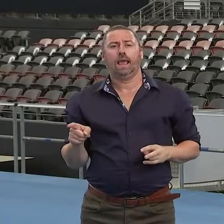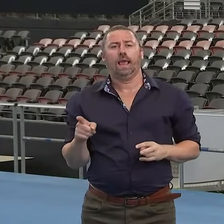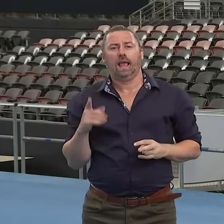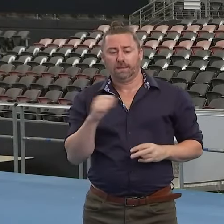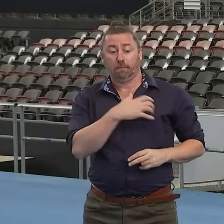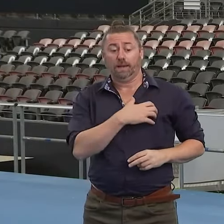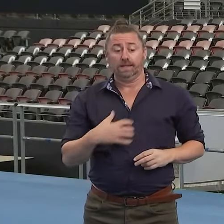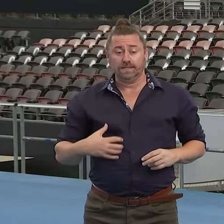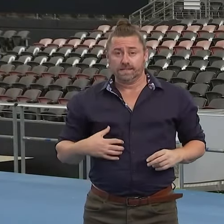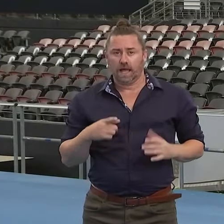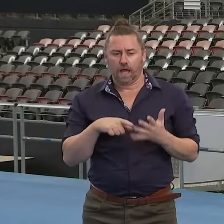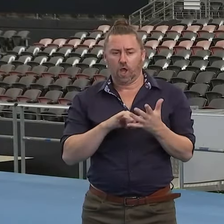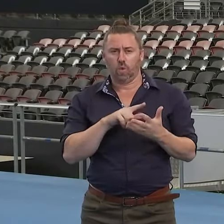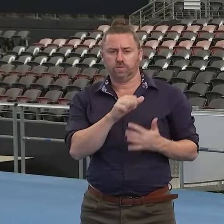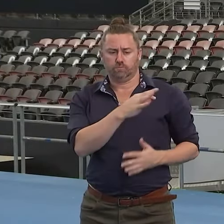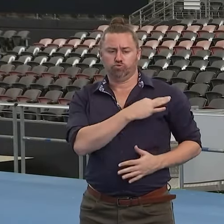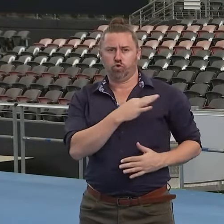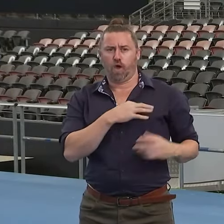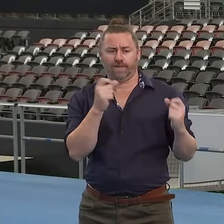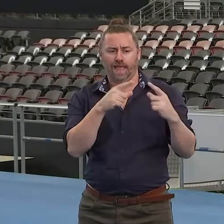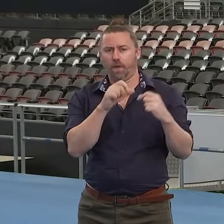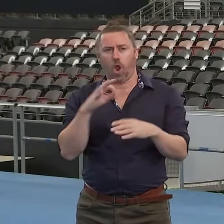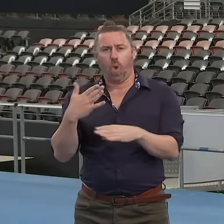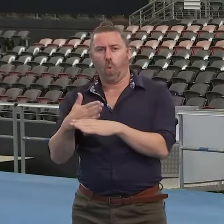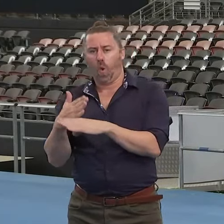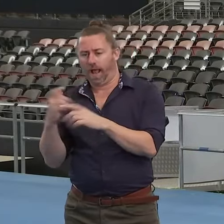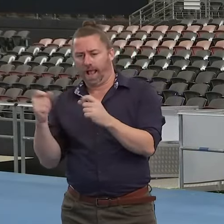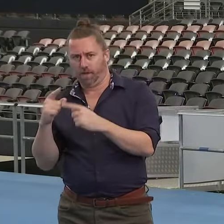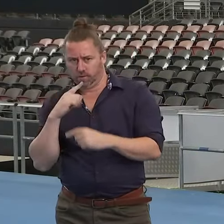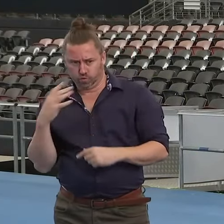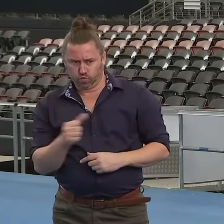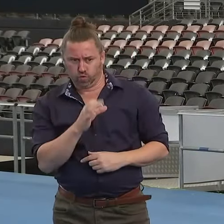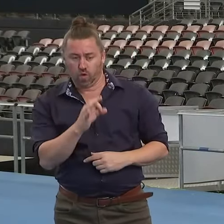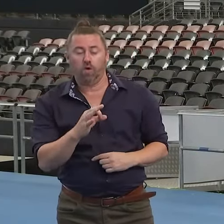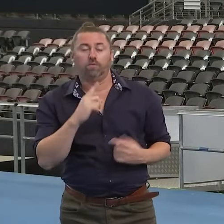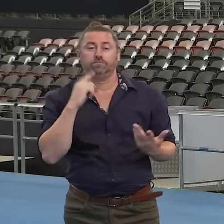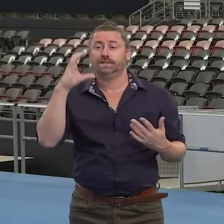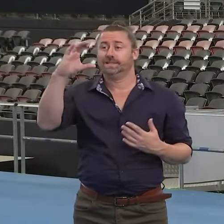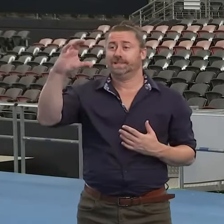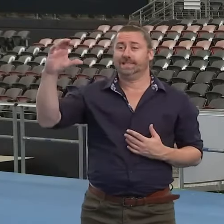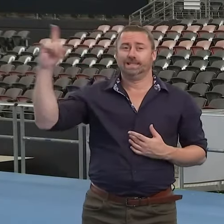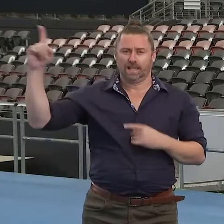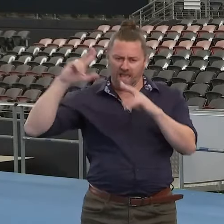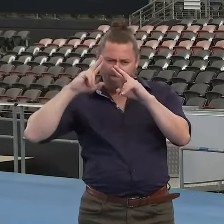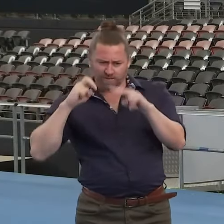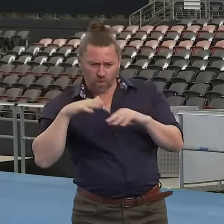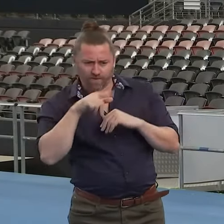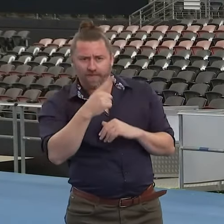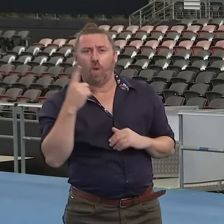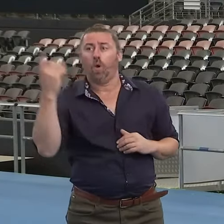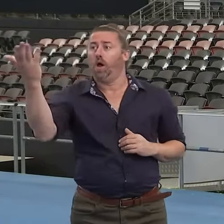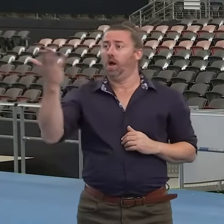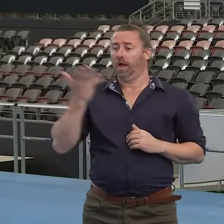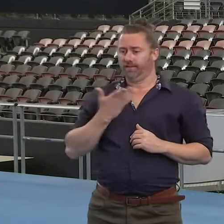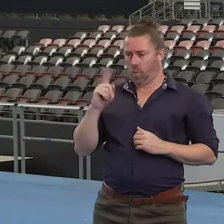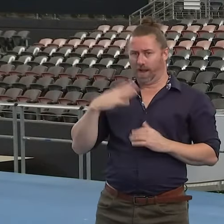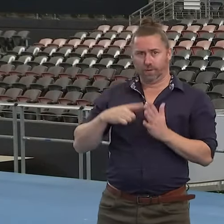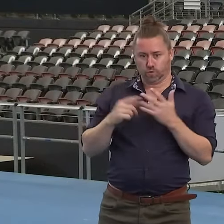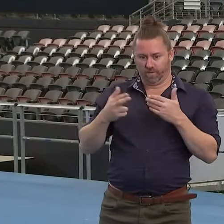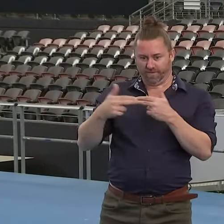It has all been investigated by the triple C. The recommendations were made to government and government implemented all of those recommendations.